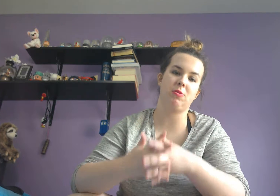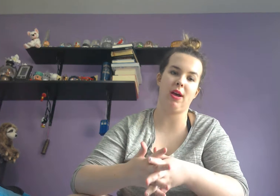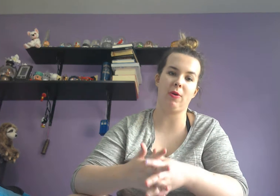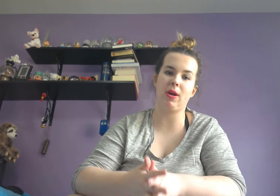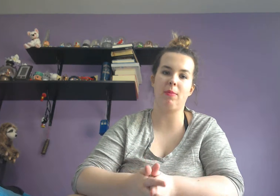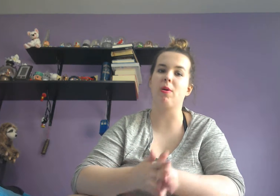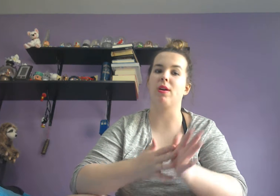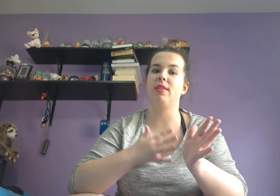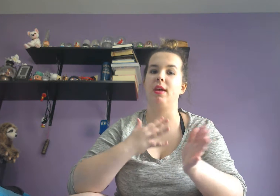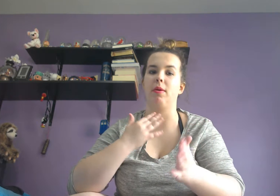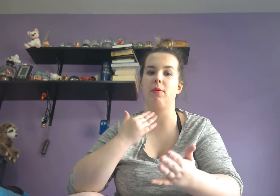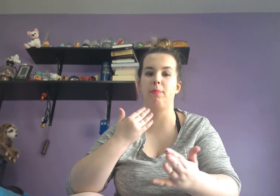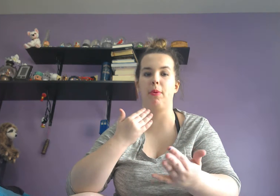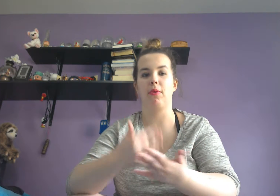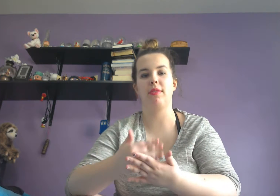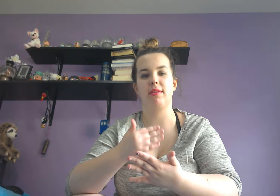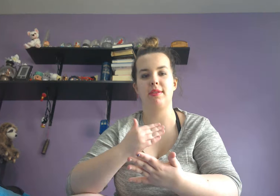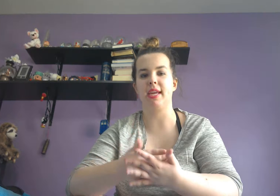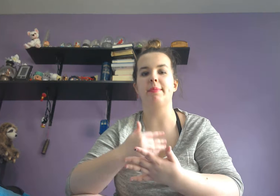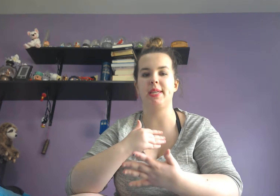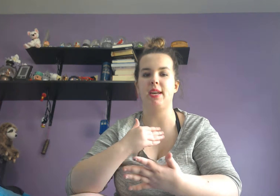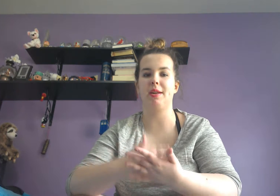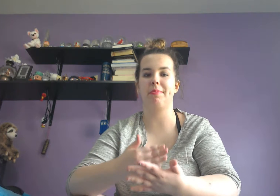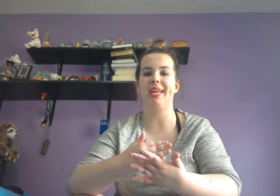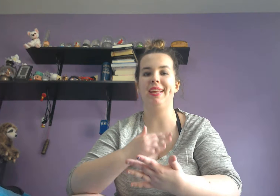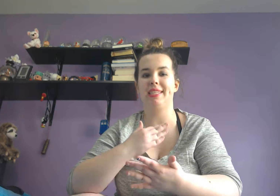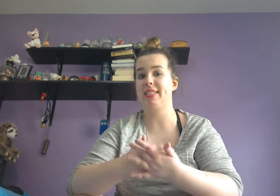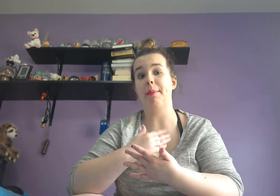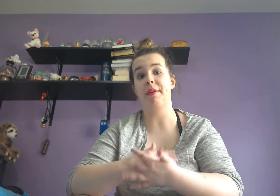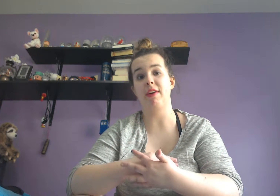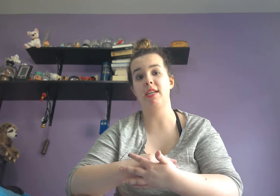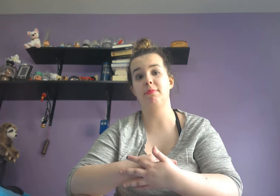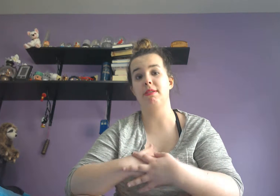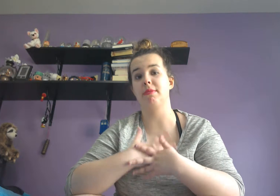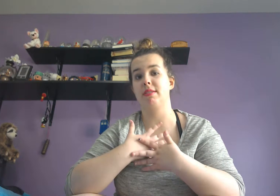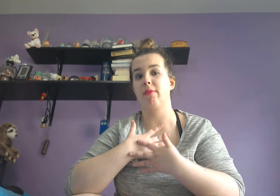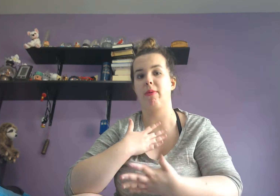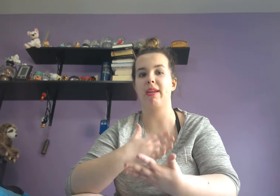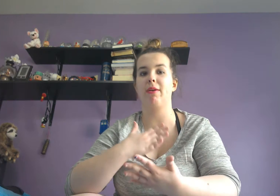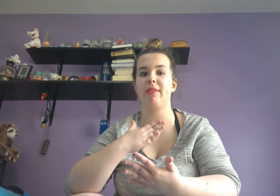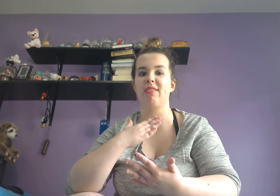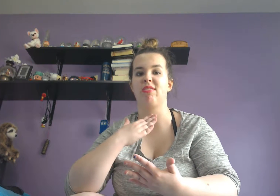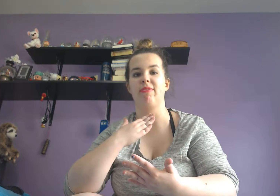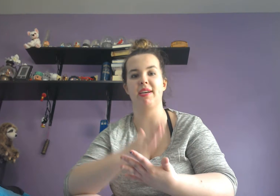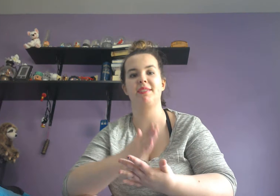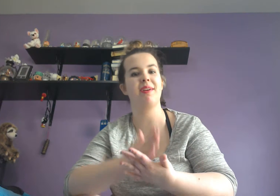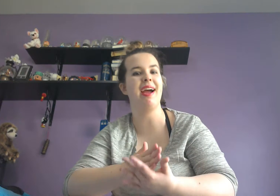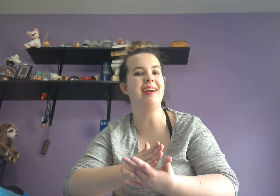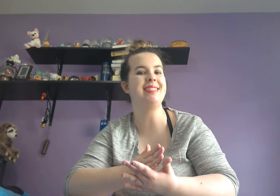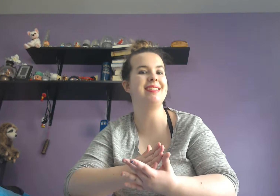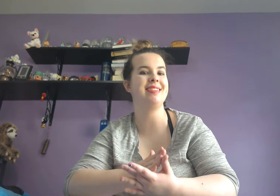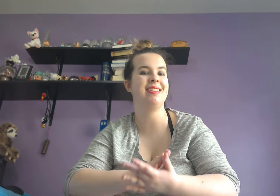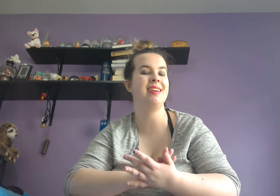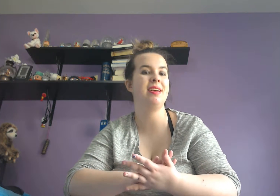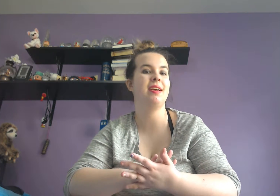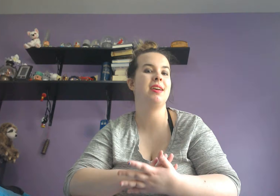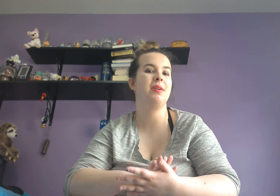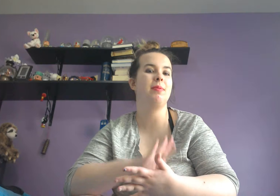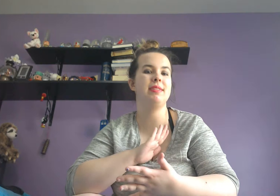outcome where they both teams ended up needing the same device which was the radio that Sylvester has was